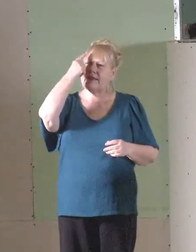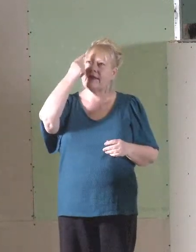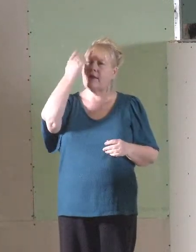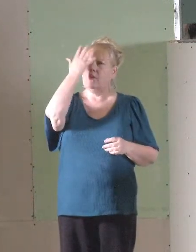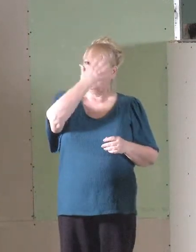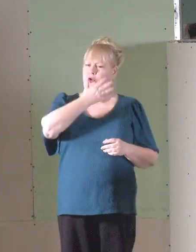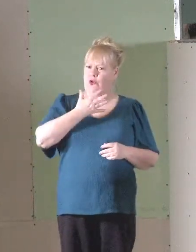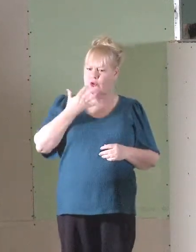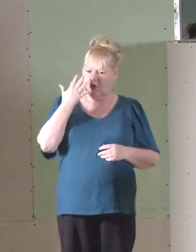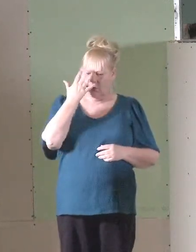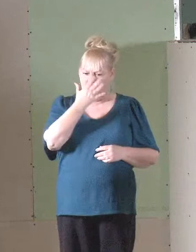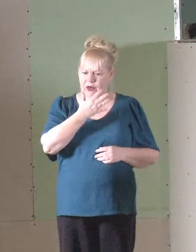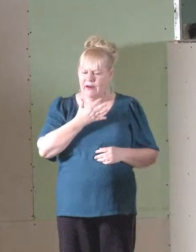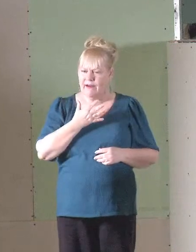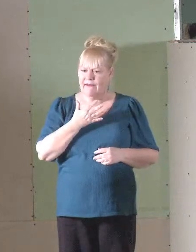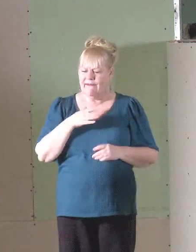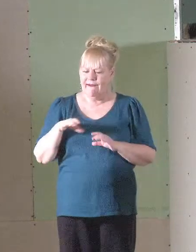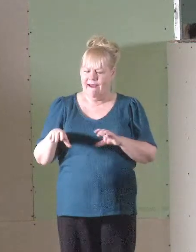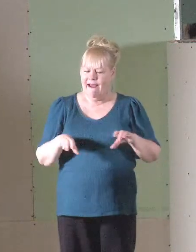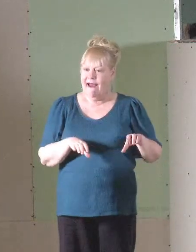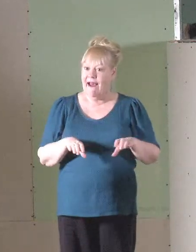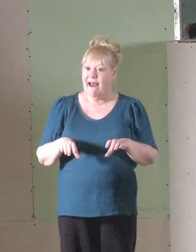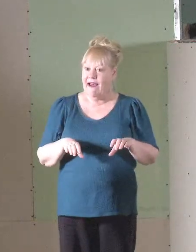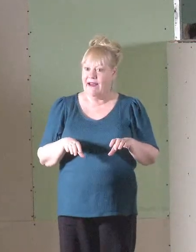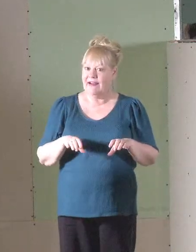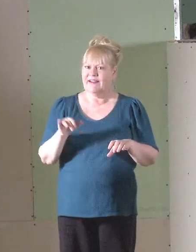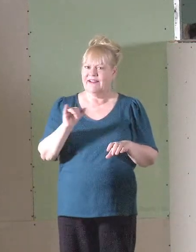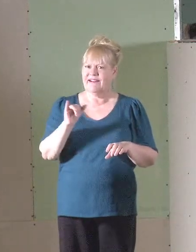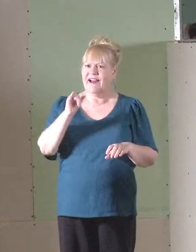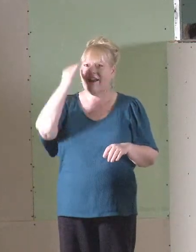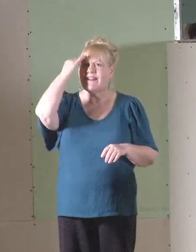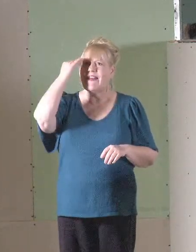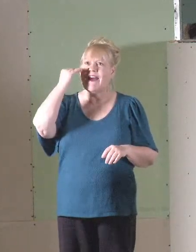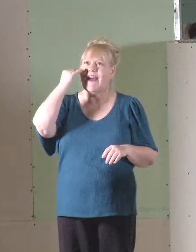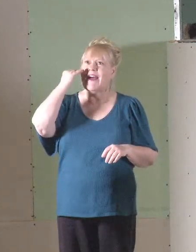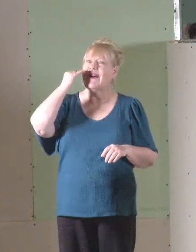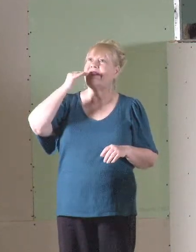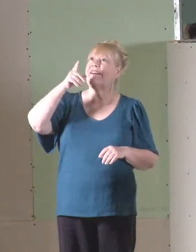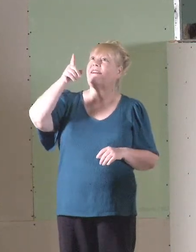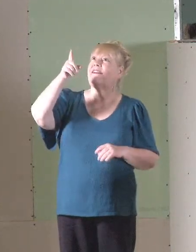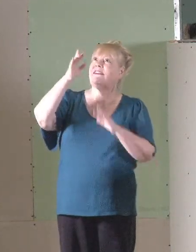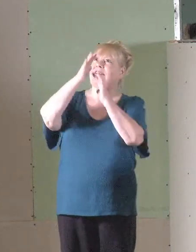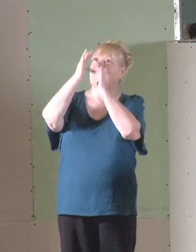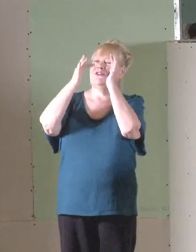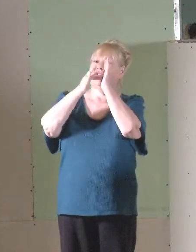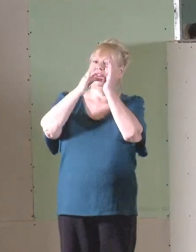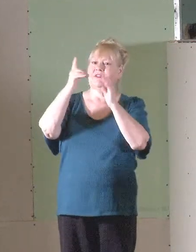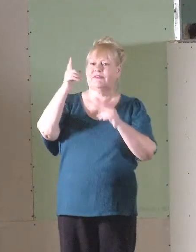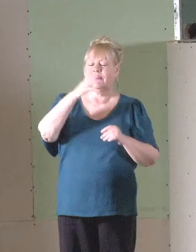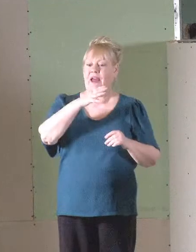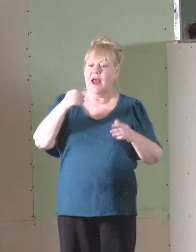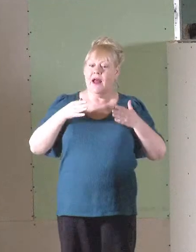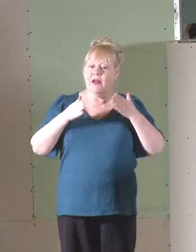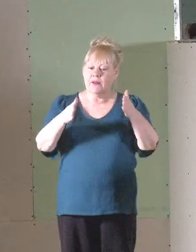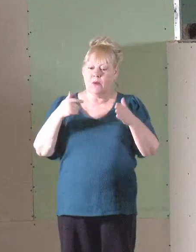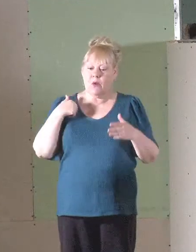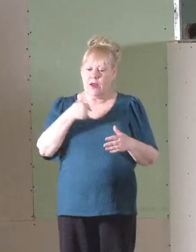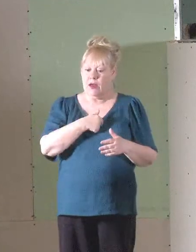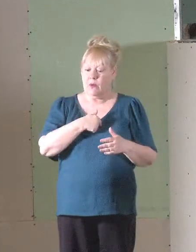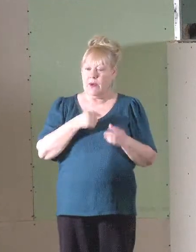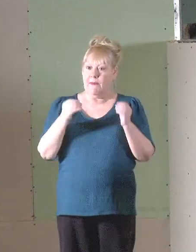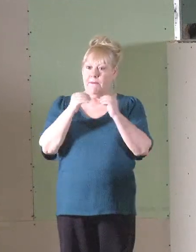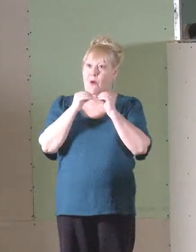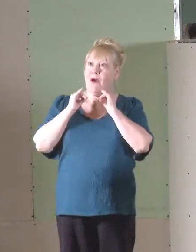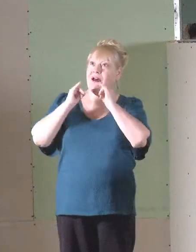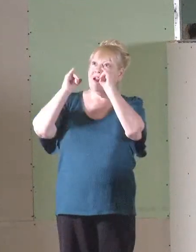look like, and act like the head of the body. And the way we become more